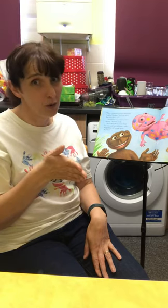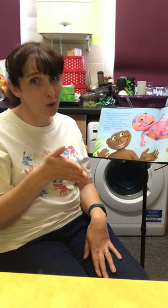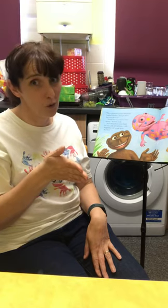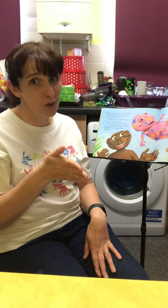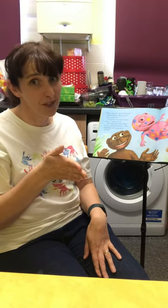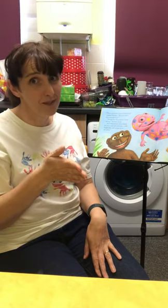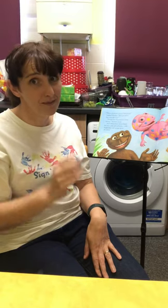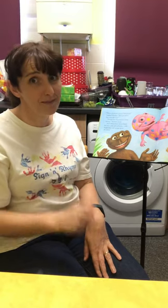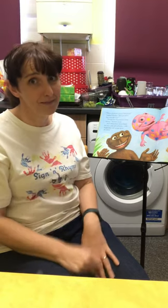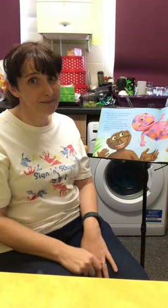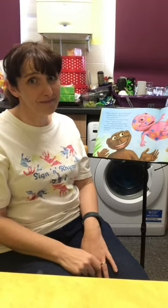course.